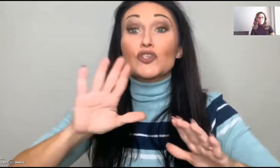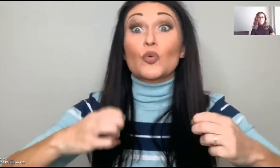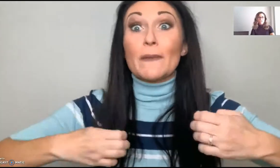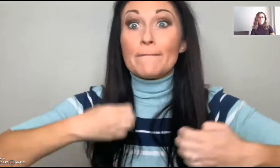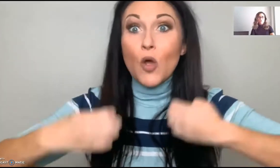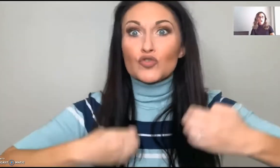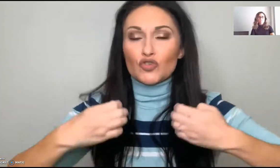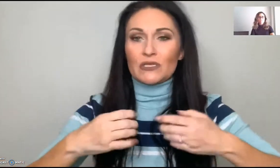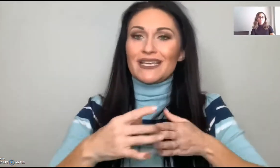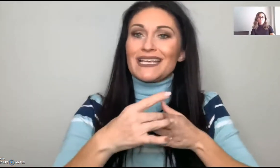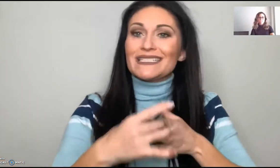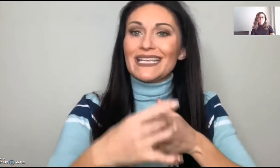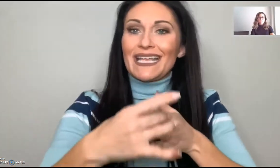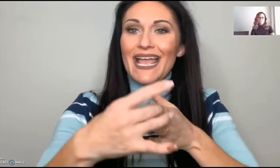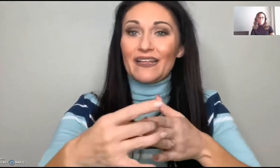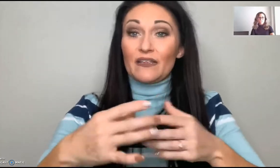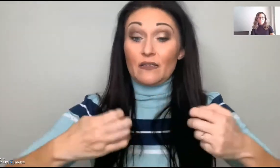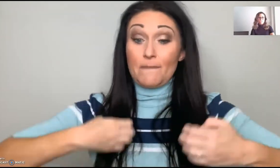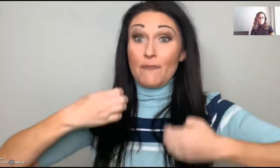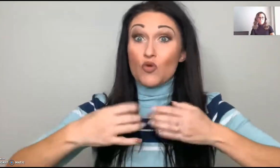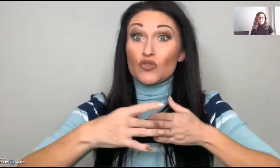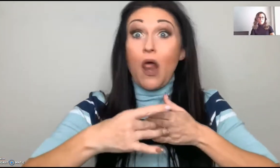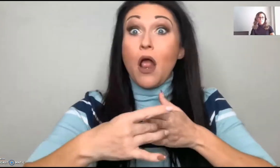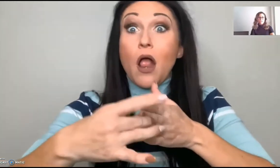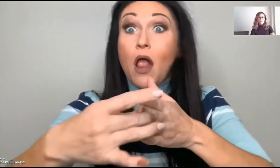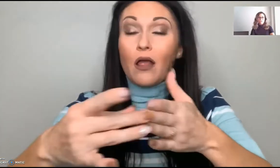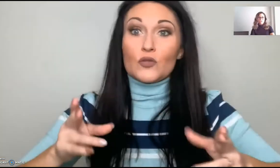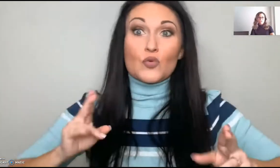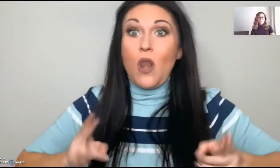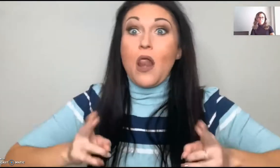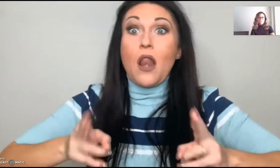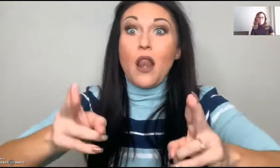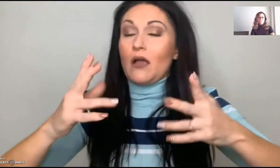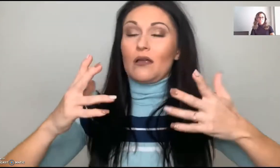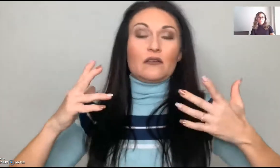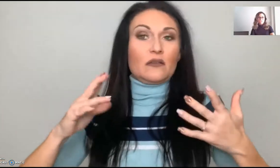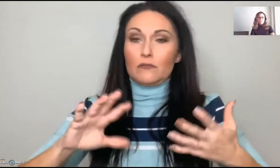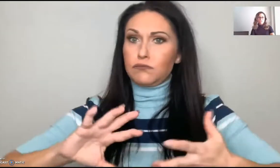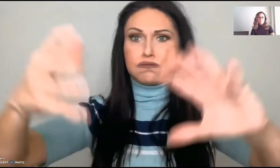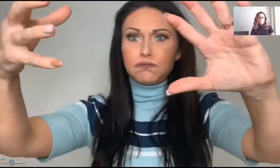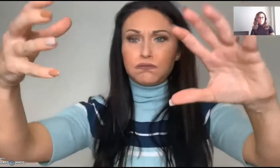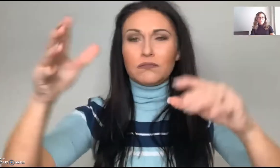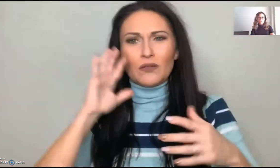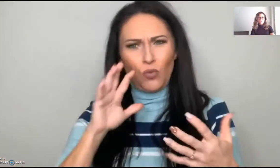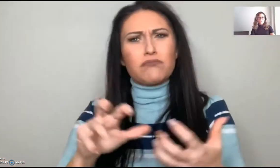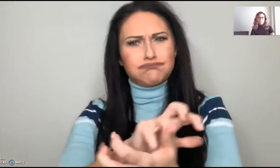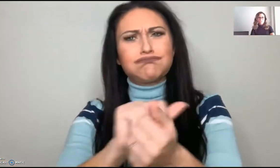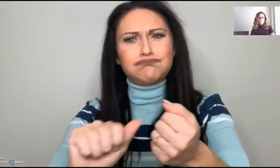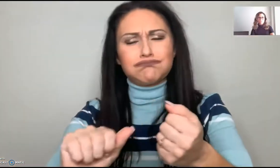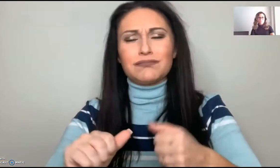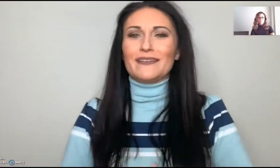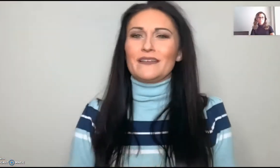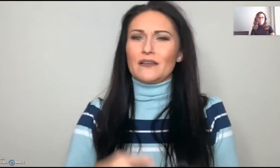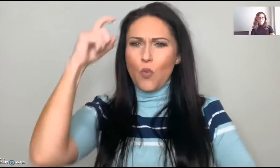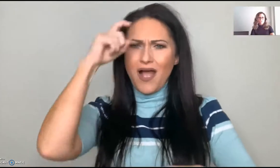again, you have to make that decision. If you're going to allow your emotions to take lead, don't rush into it because that'll be really destructive.